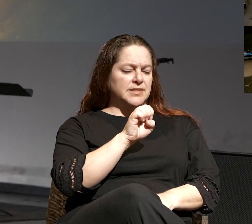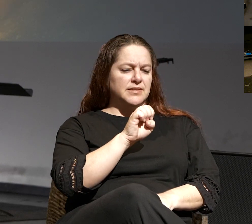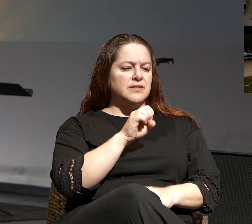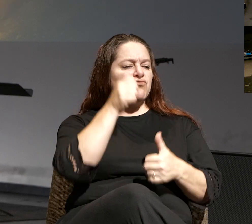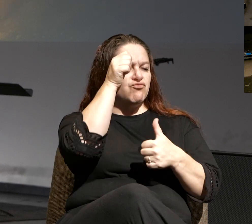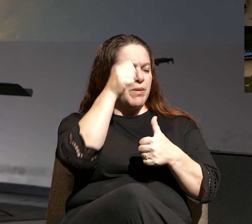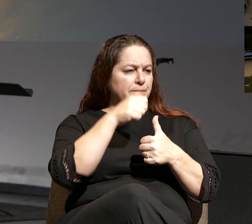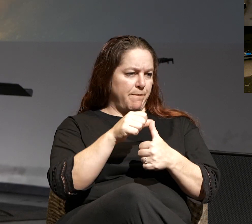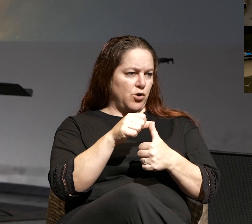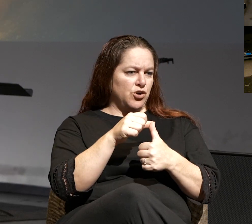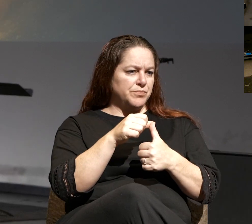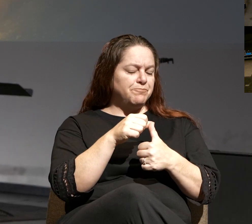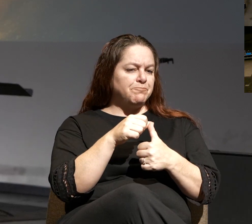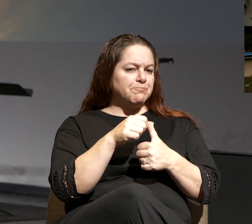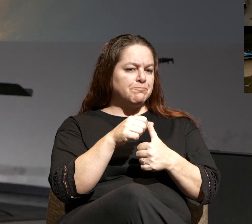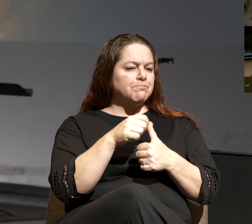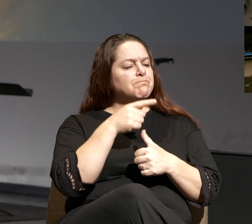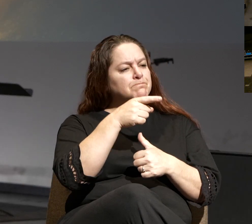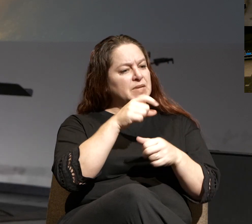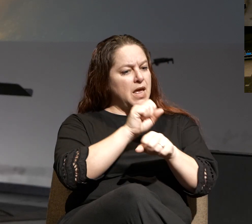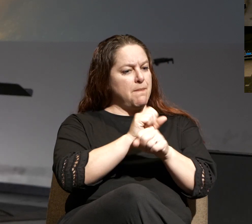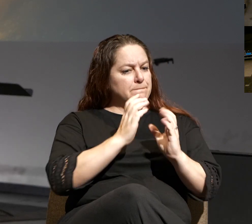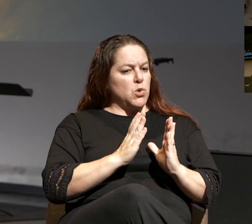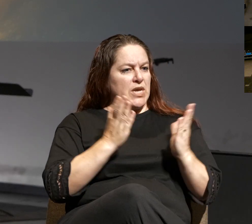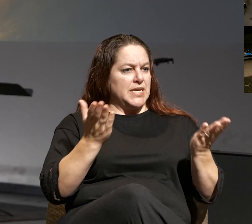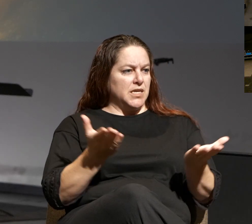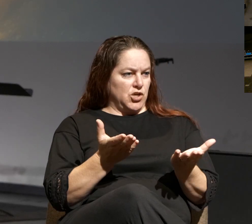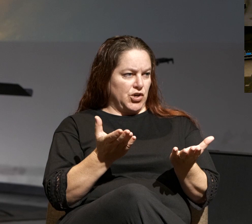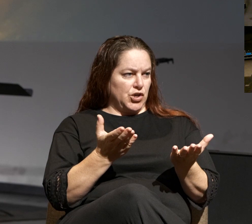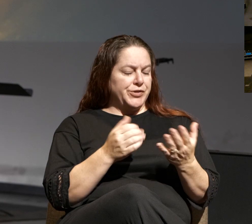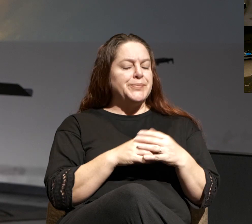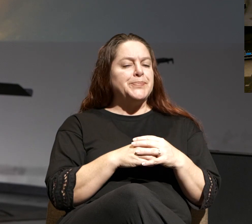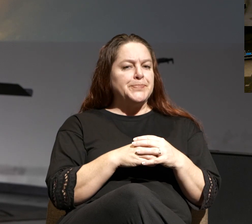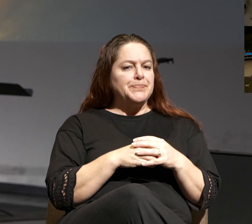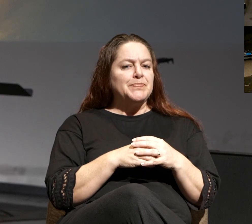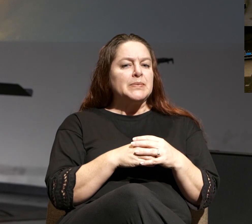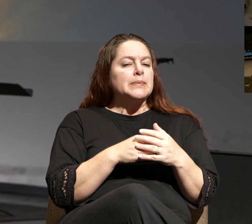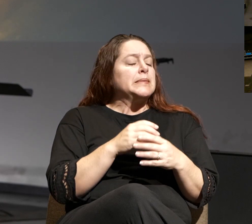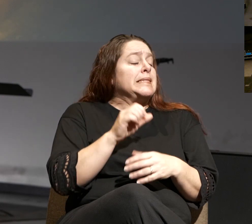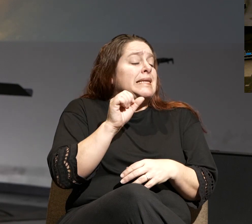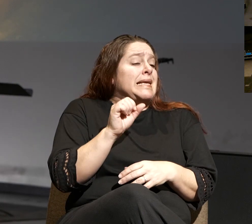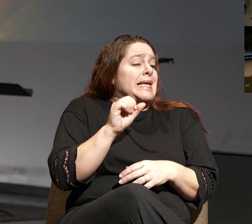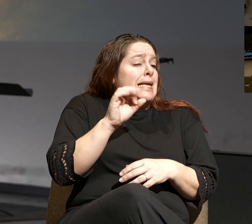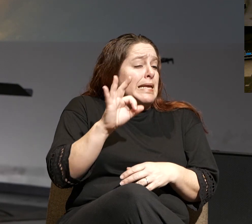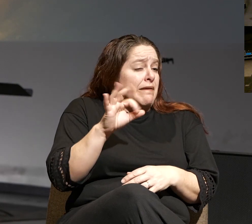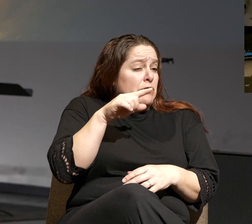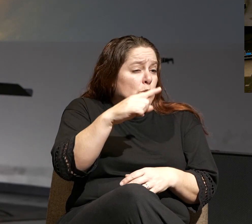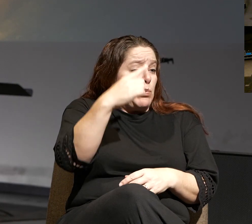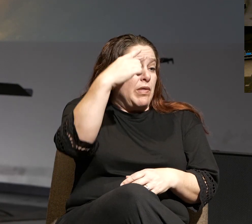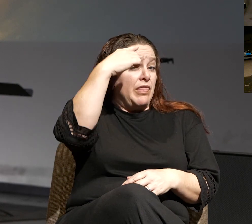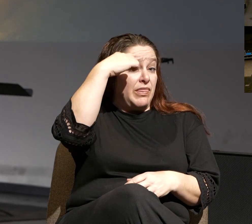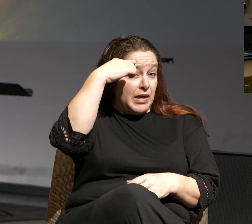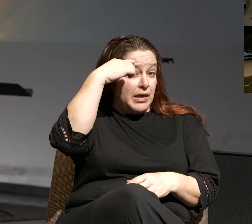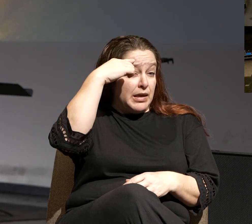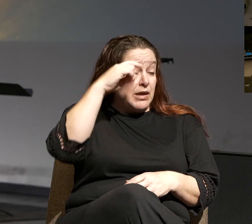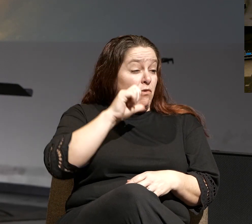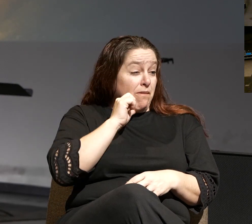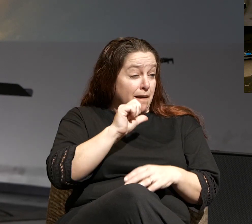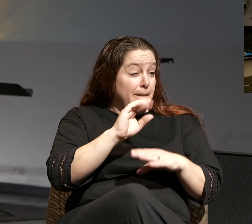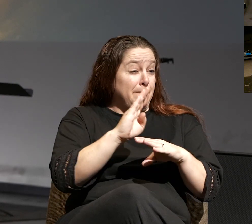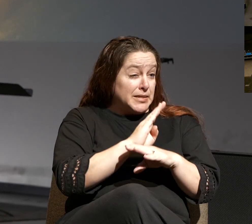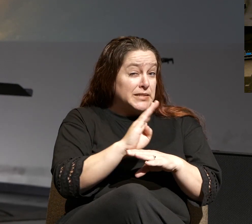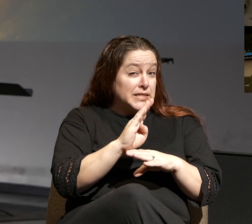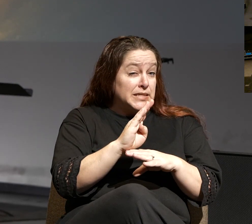this as an employee here. Even if you think you're not busy,